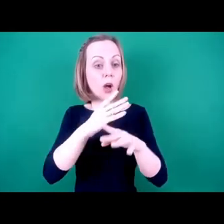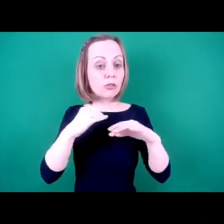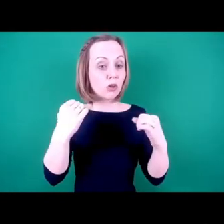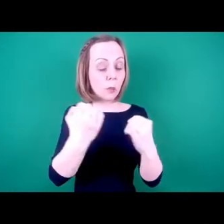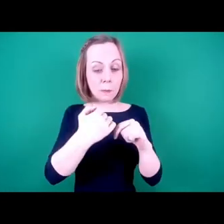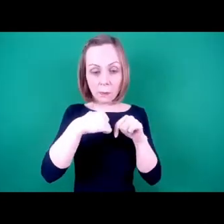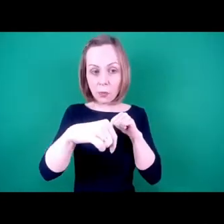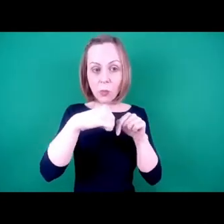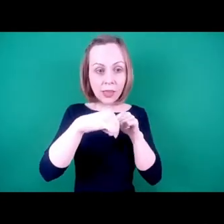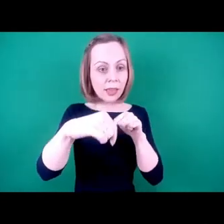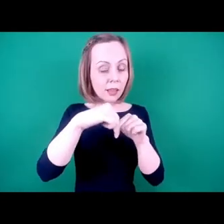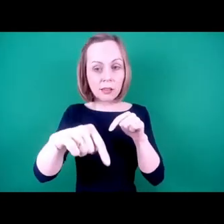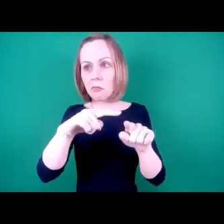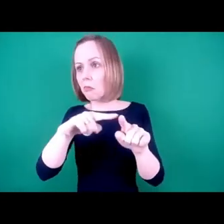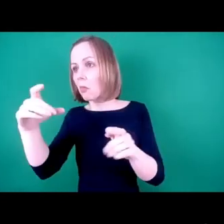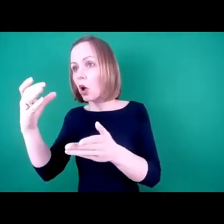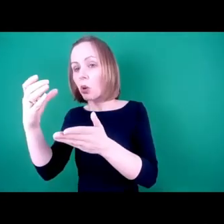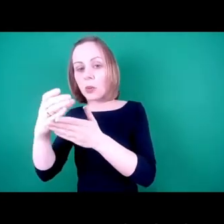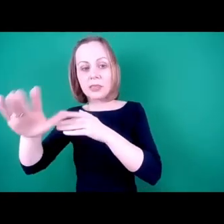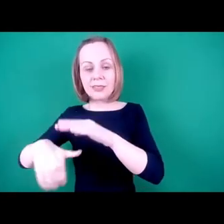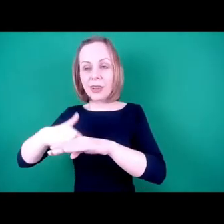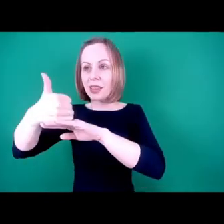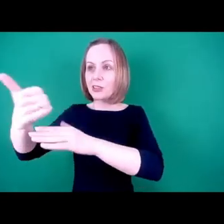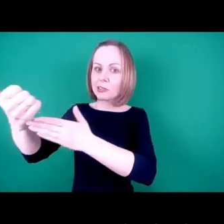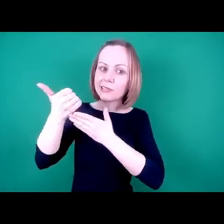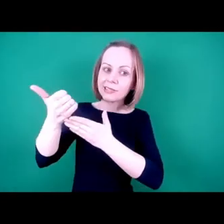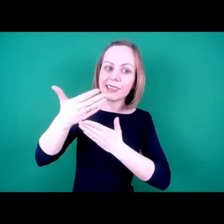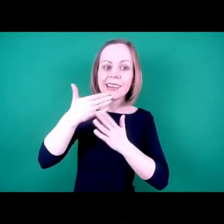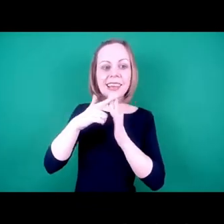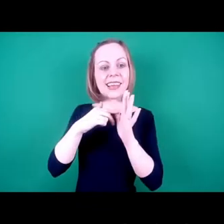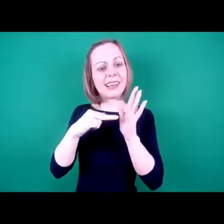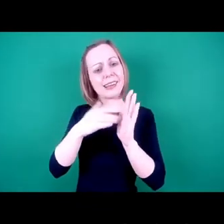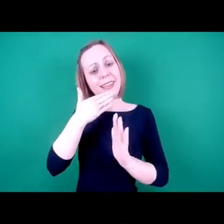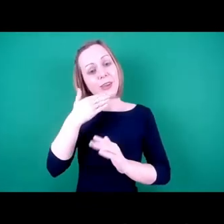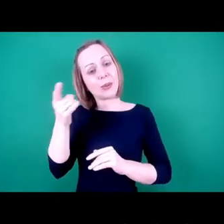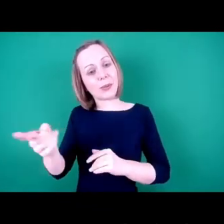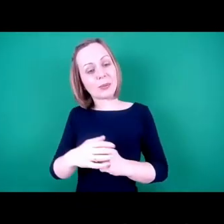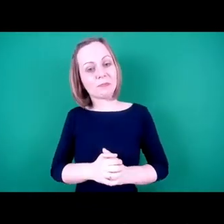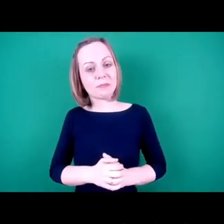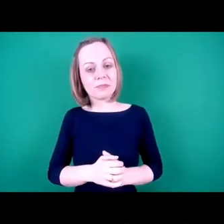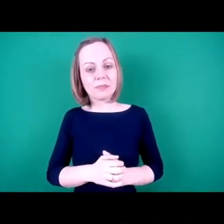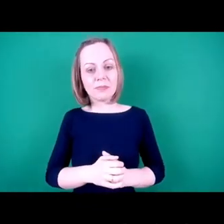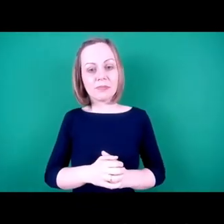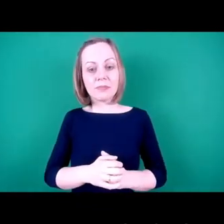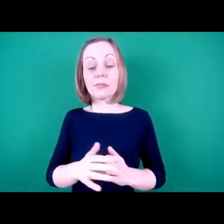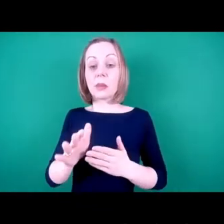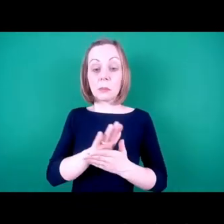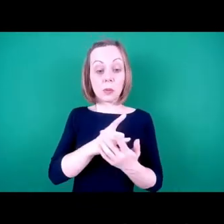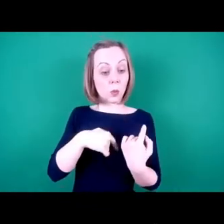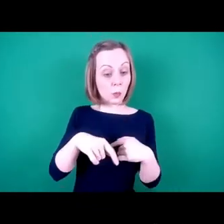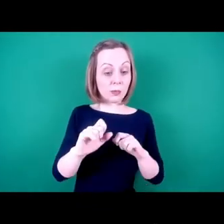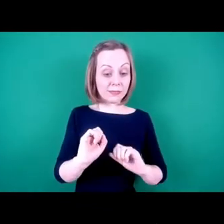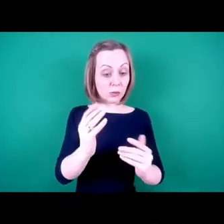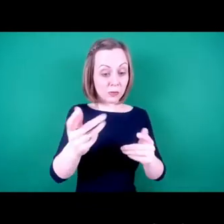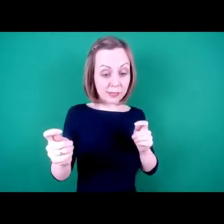to support from Community Foundation, so thanks Ian. And that has meant that because we've adapted services